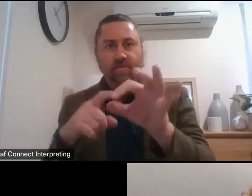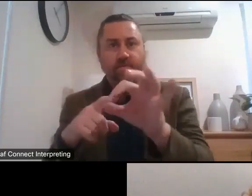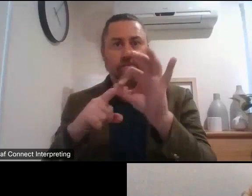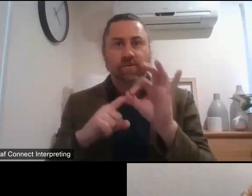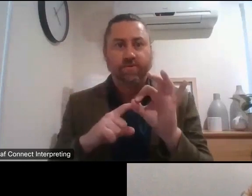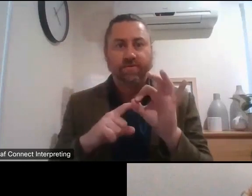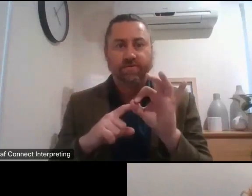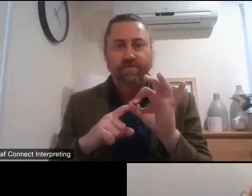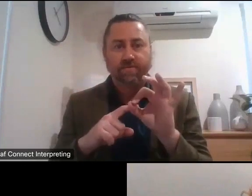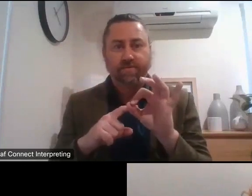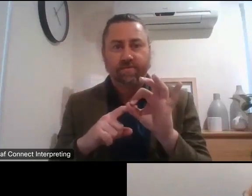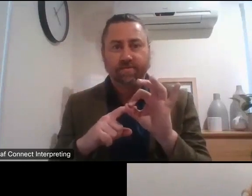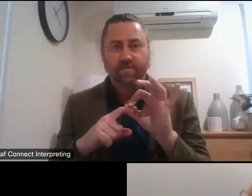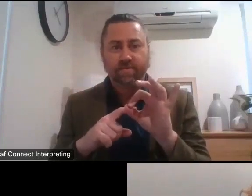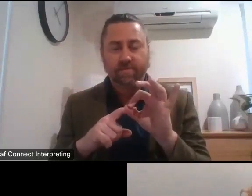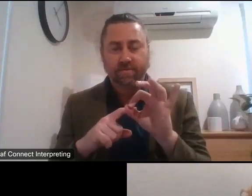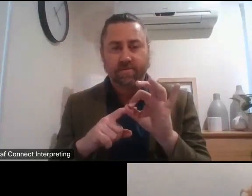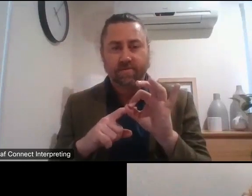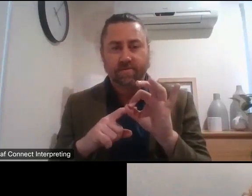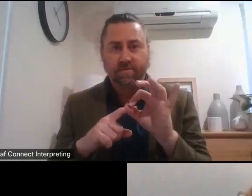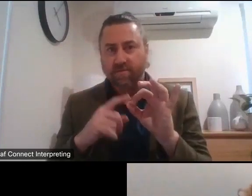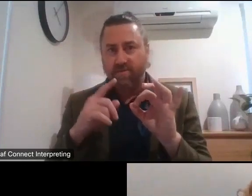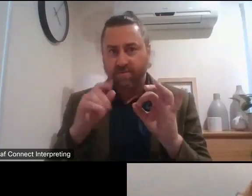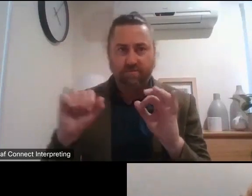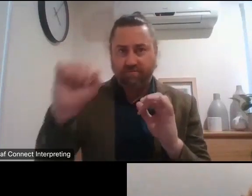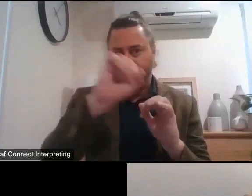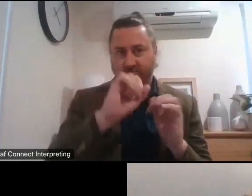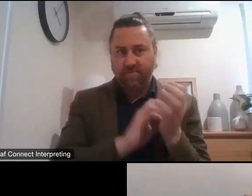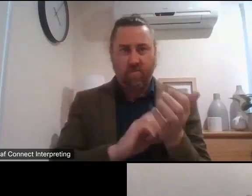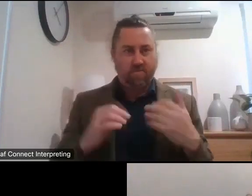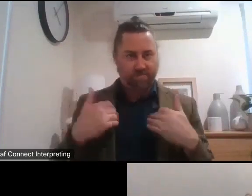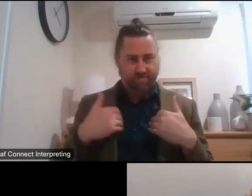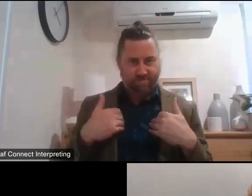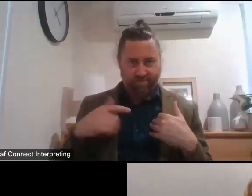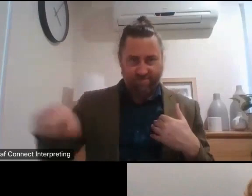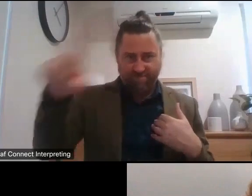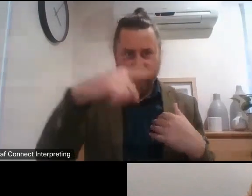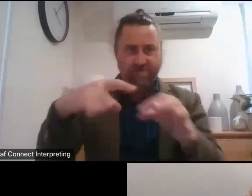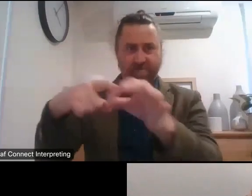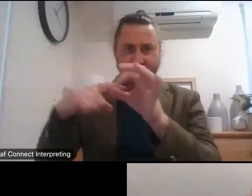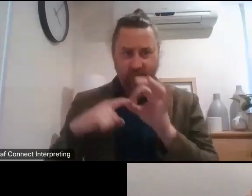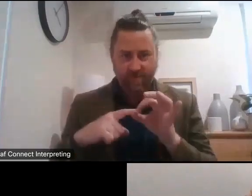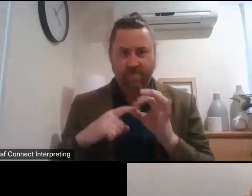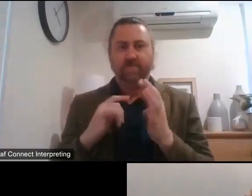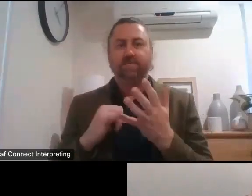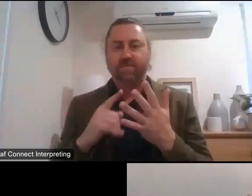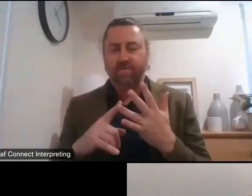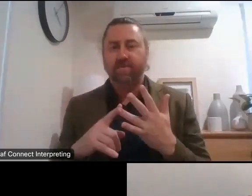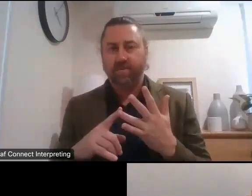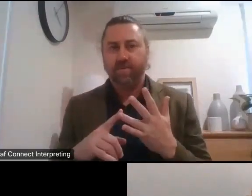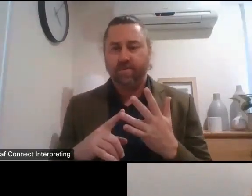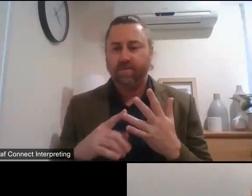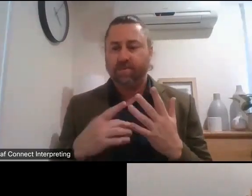uh from people who are not us um so we've we've kind of got a